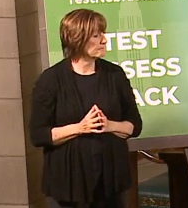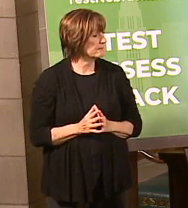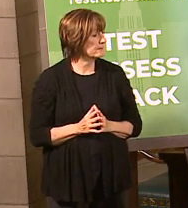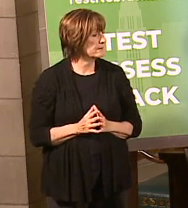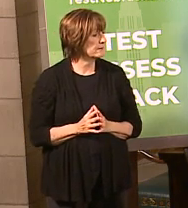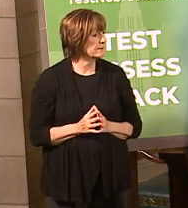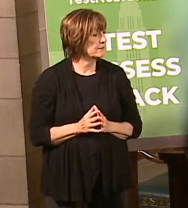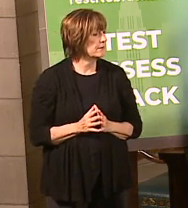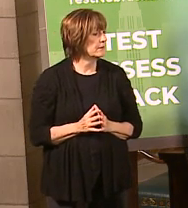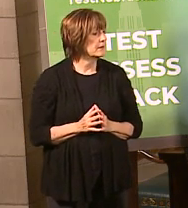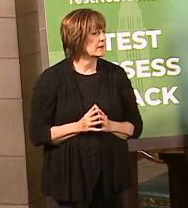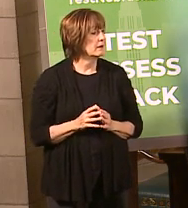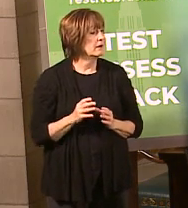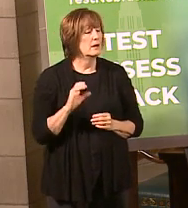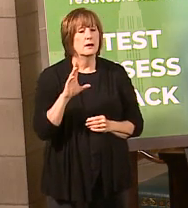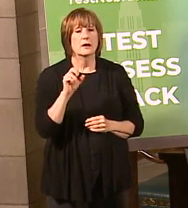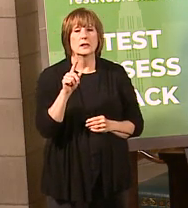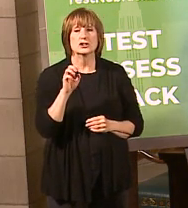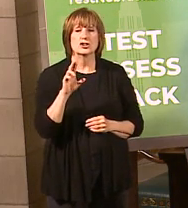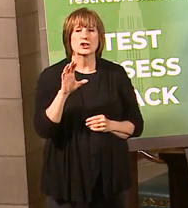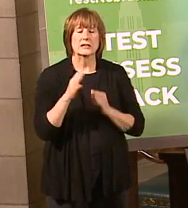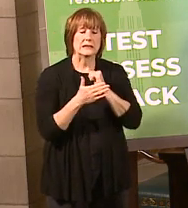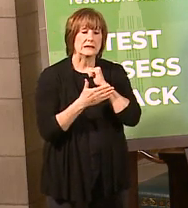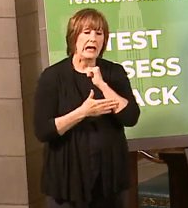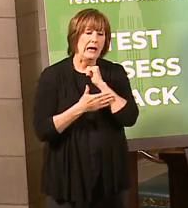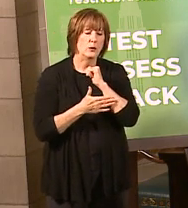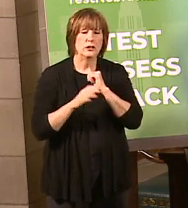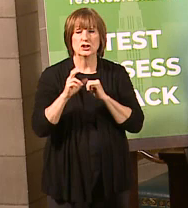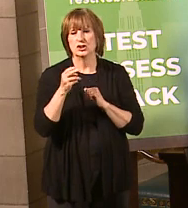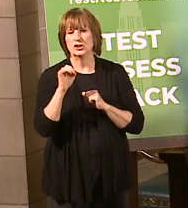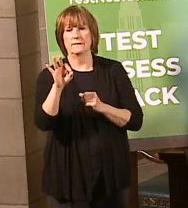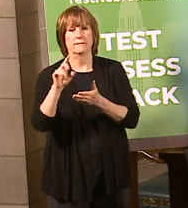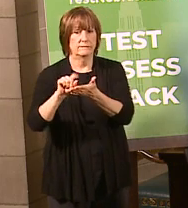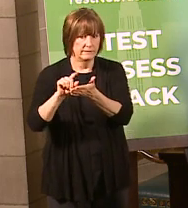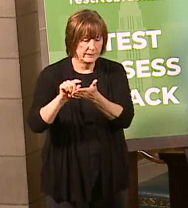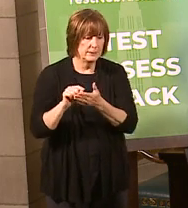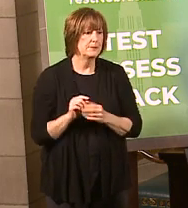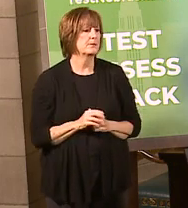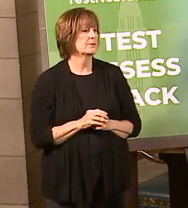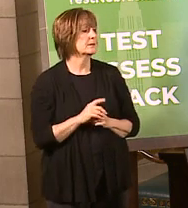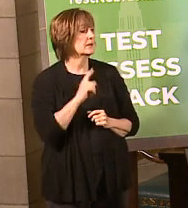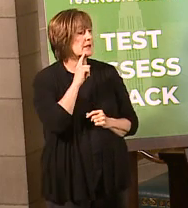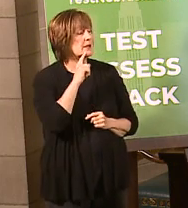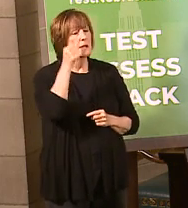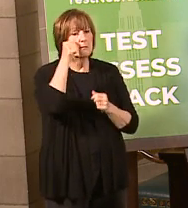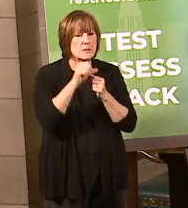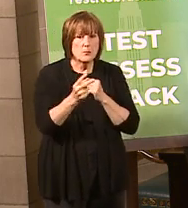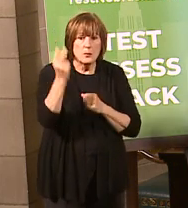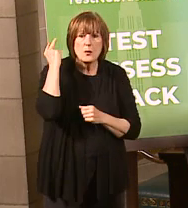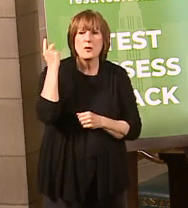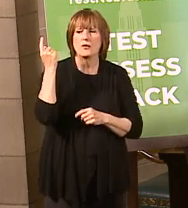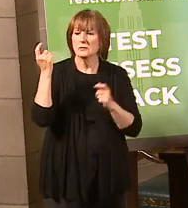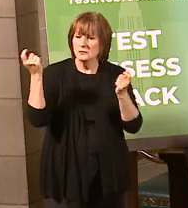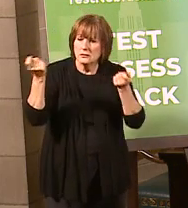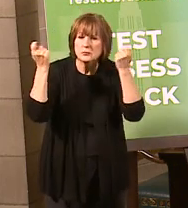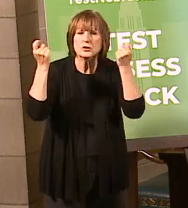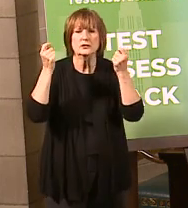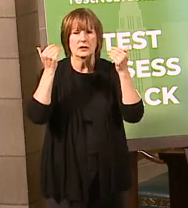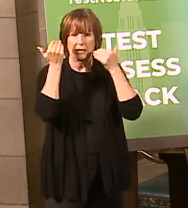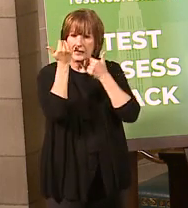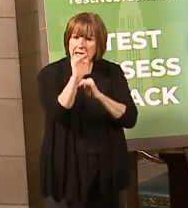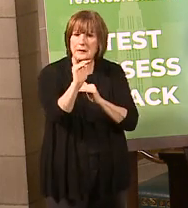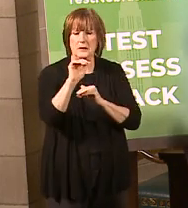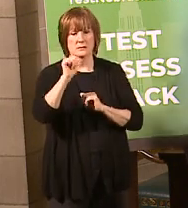Mona Weatherly from the Custer County Chief. The governor has asked Nebraskans to file guidelines for Memorial Day celebrations and events, limiting gatherings to 10